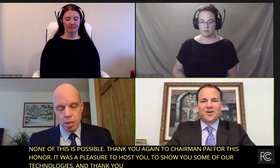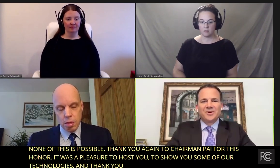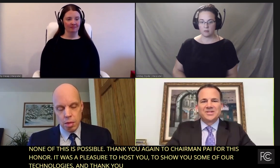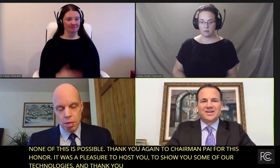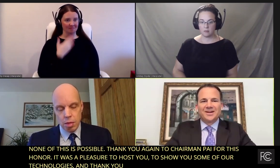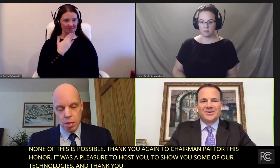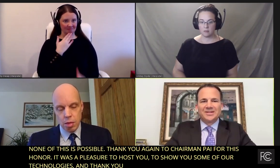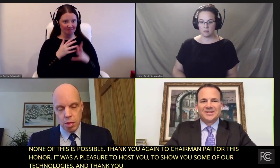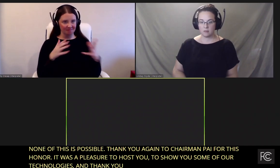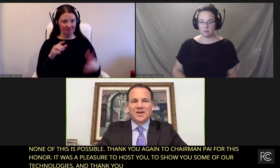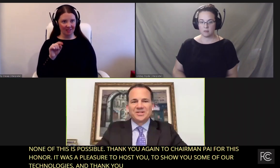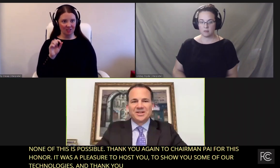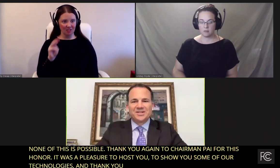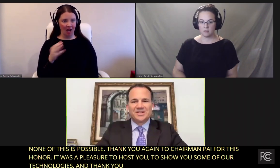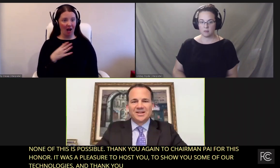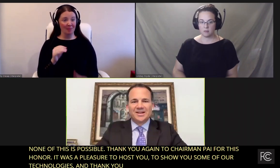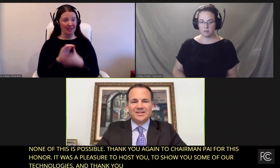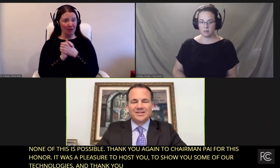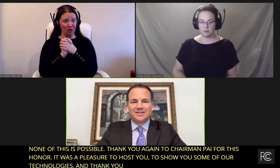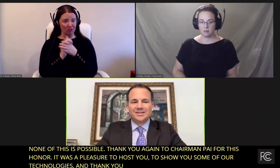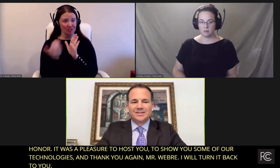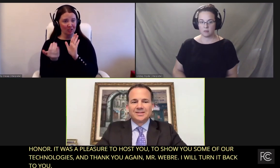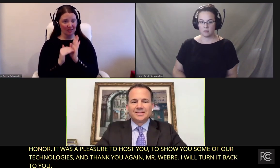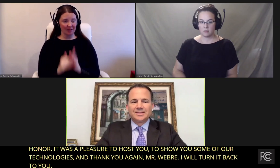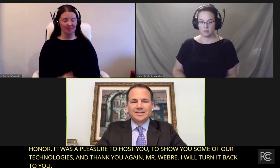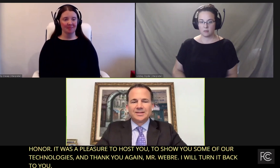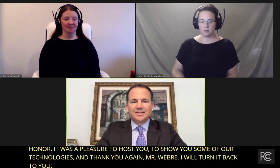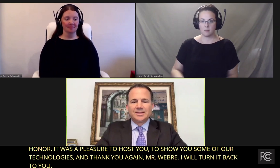Thank you very much Tom and congratulations again.